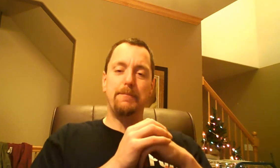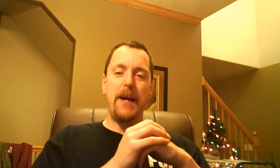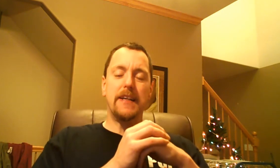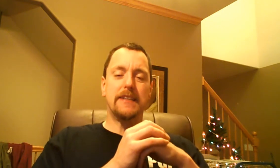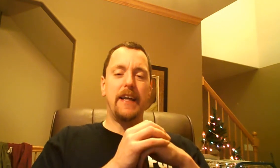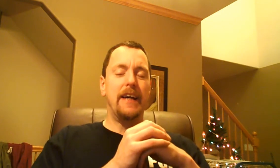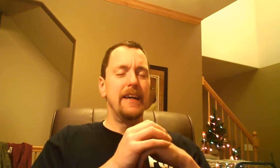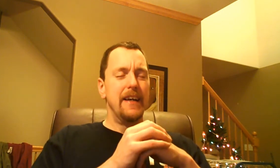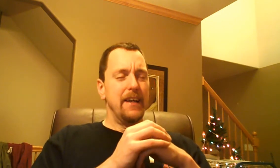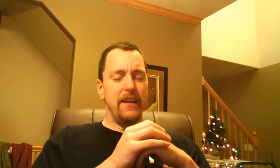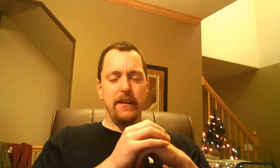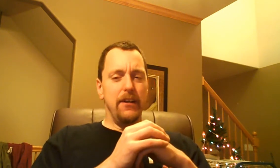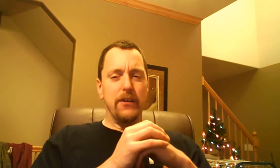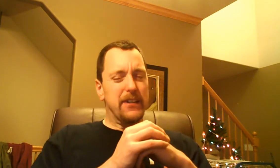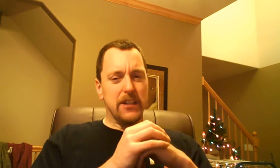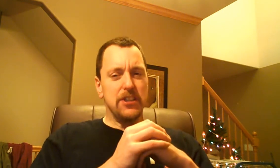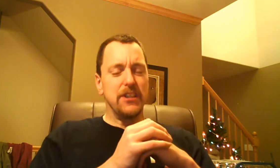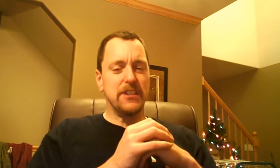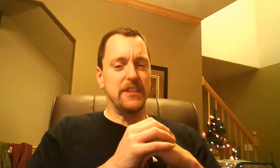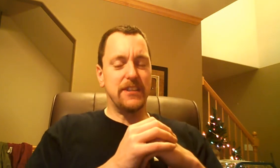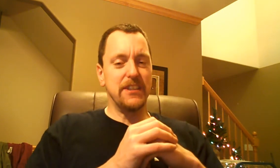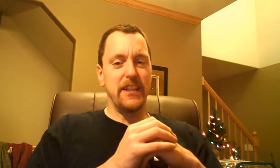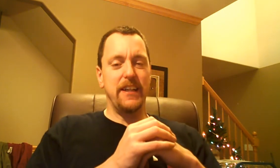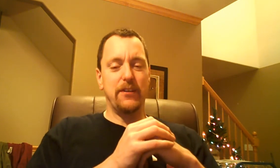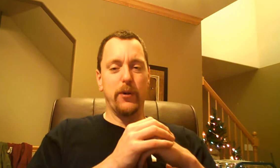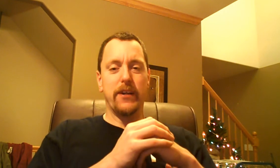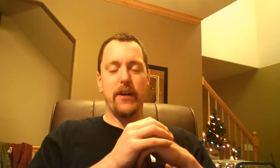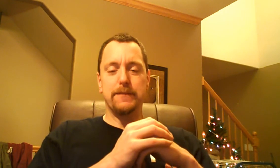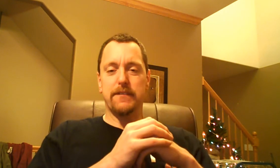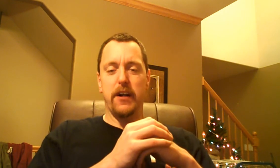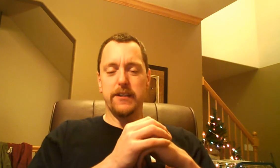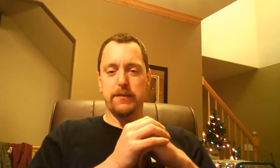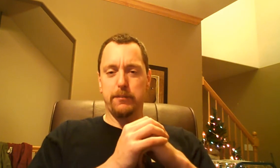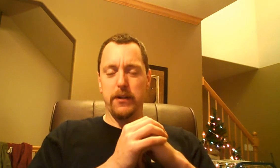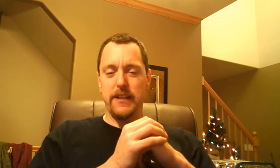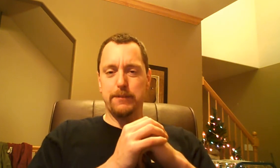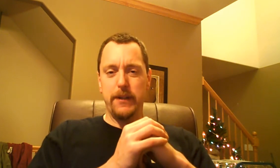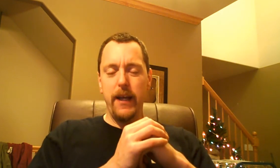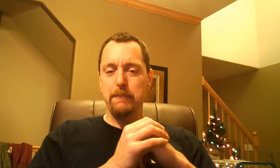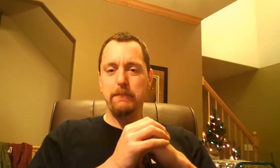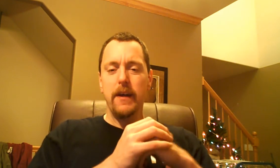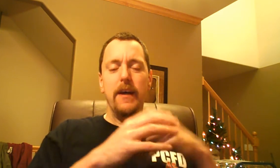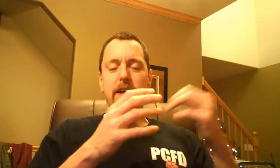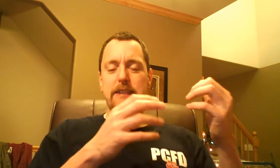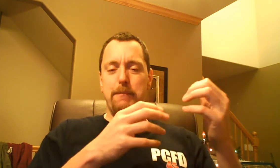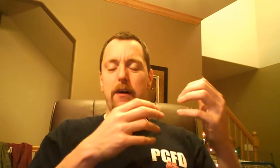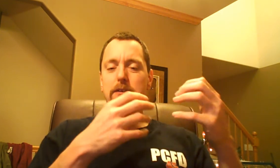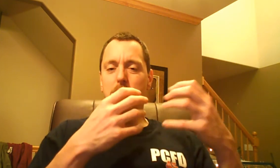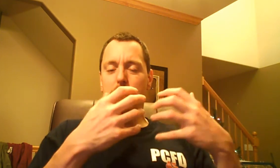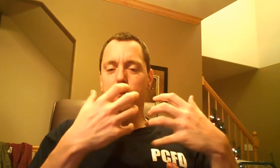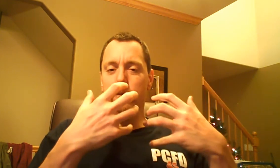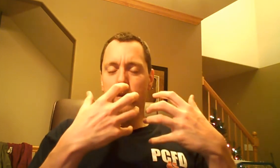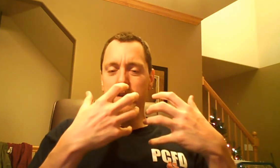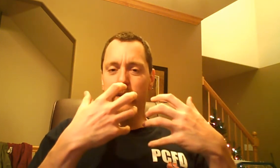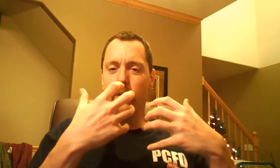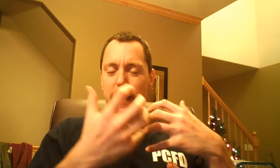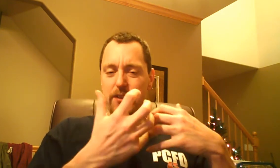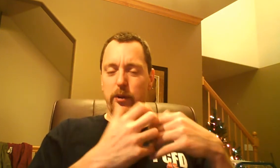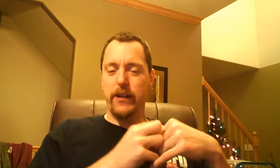in the past that, you know, induction isn't just eating 20 grams of carbs per less per day. It's about knowing what the right 20